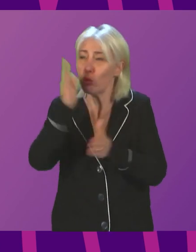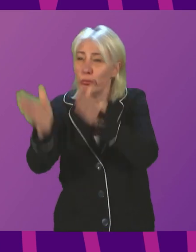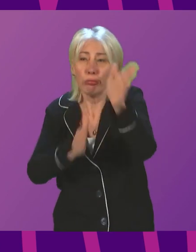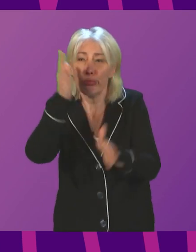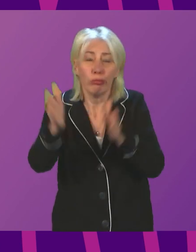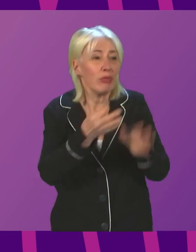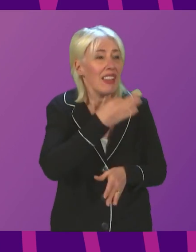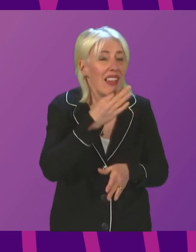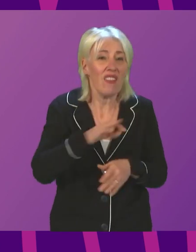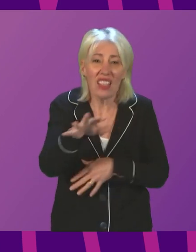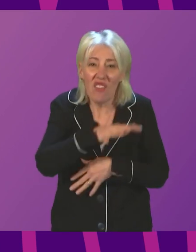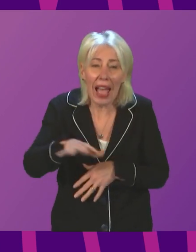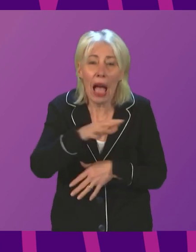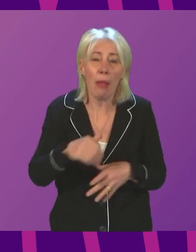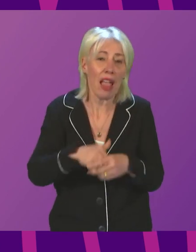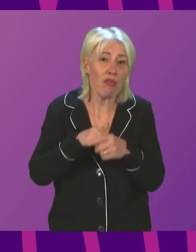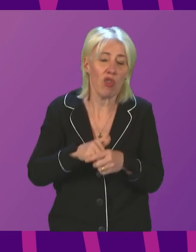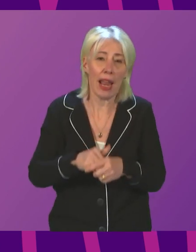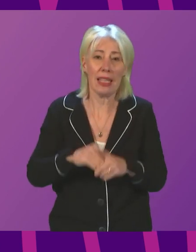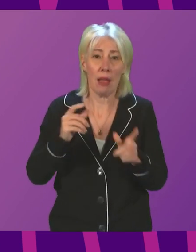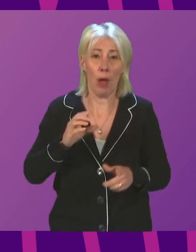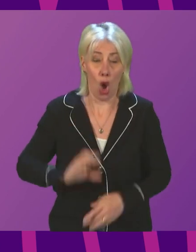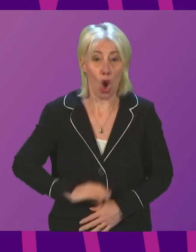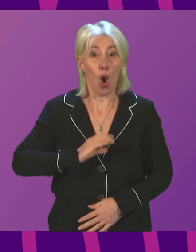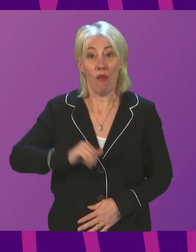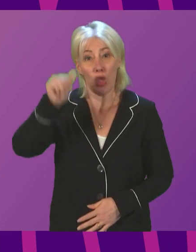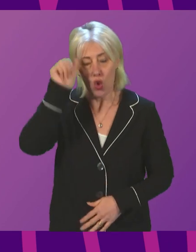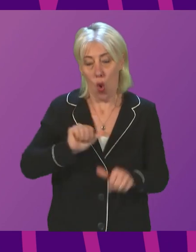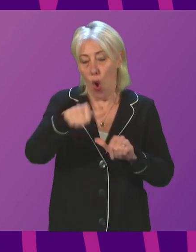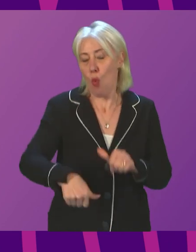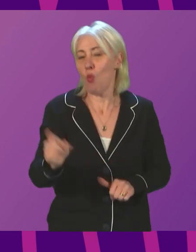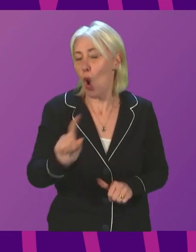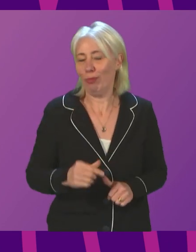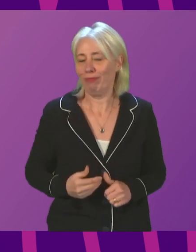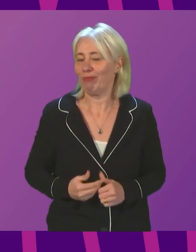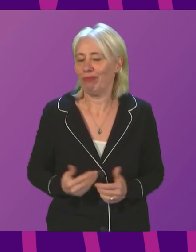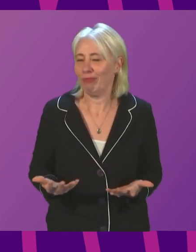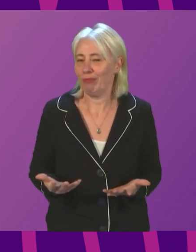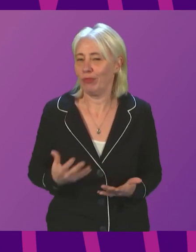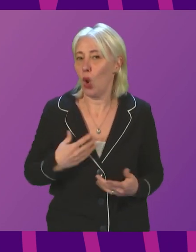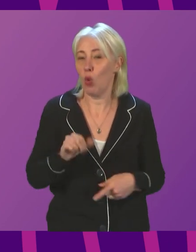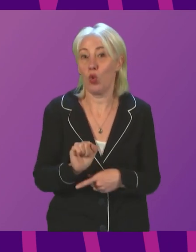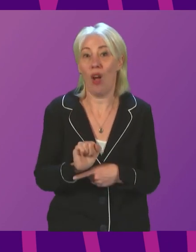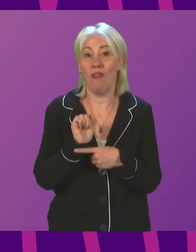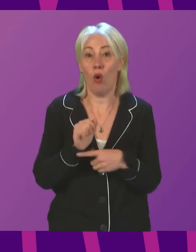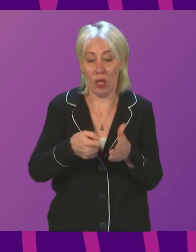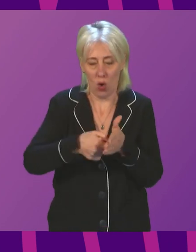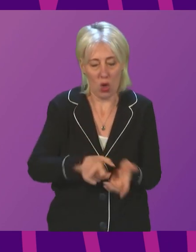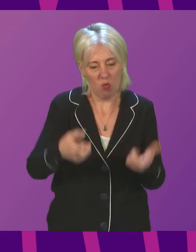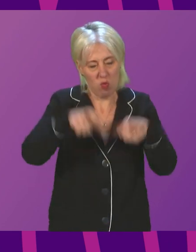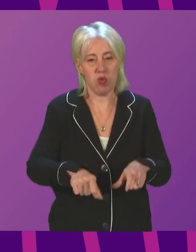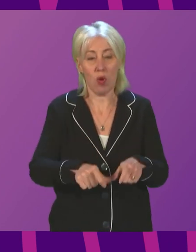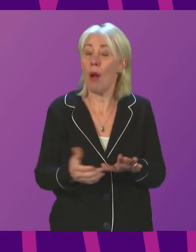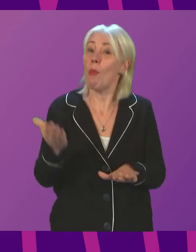But we are not yet able to predict with confidence what will happen next. We certainly want to avoid the sort of strict lockdowns we have seen